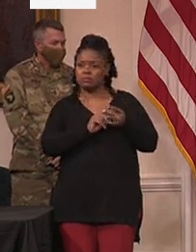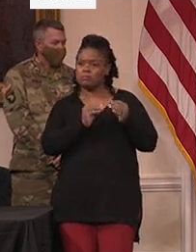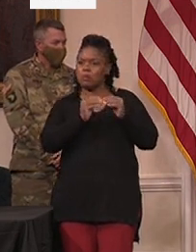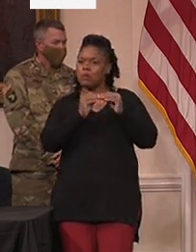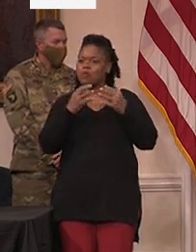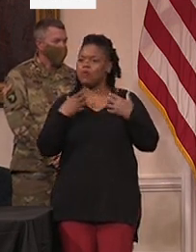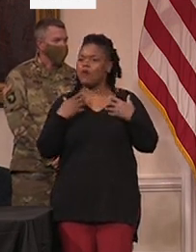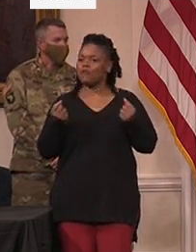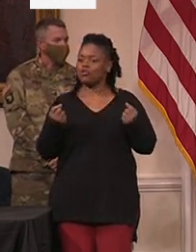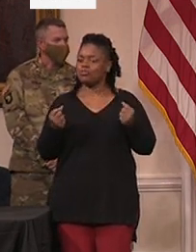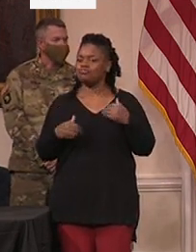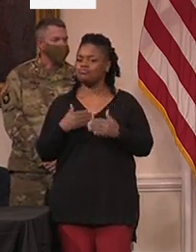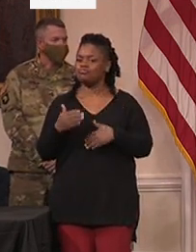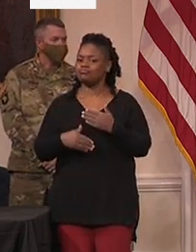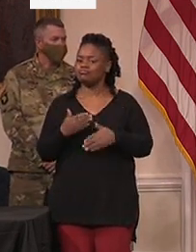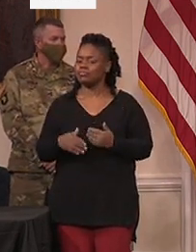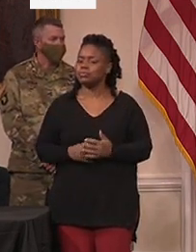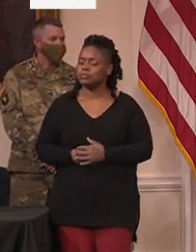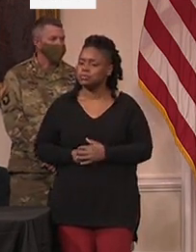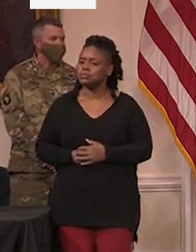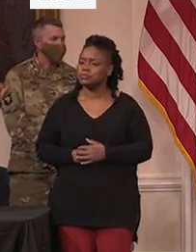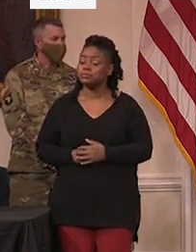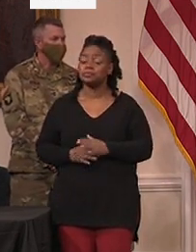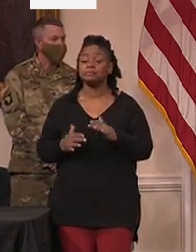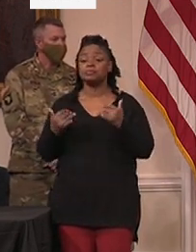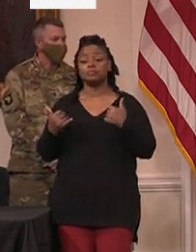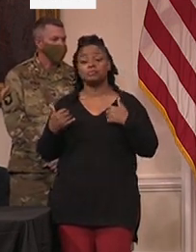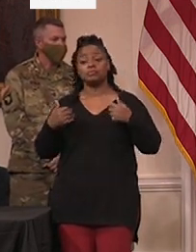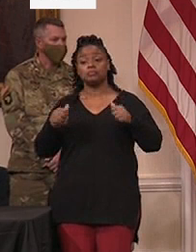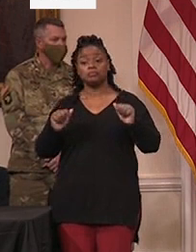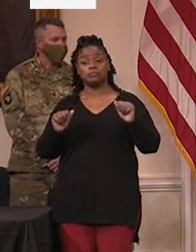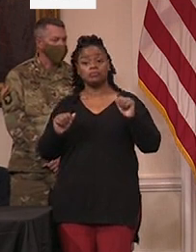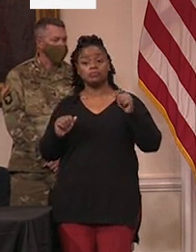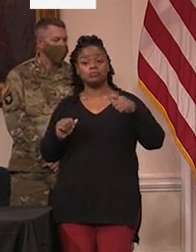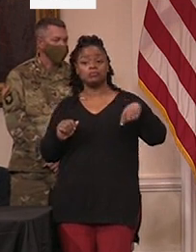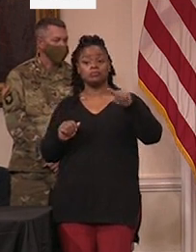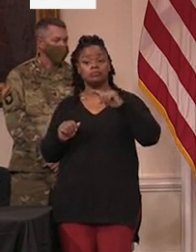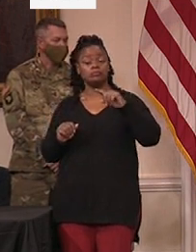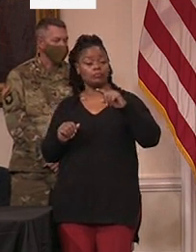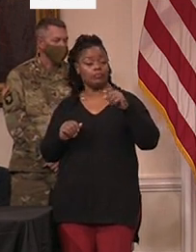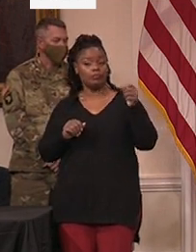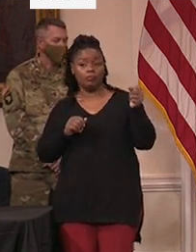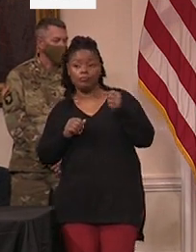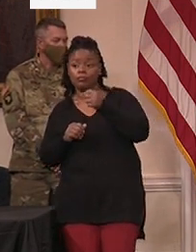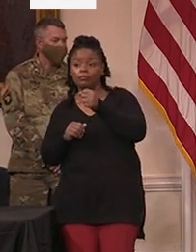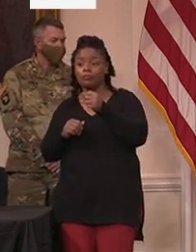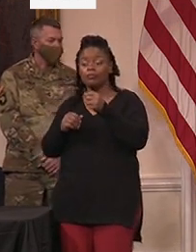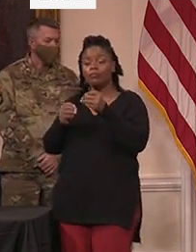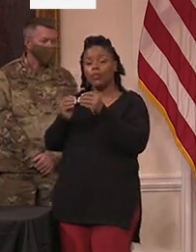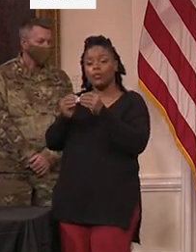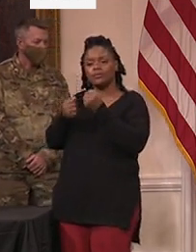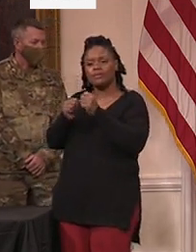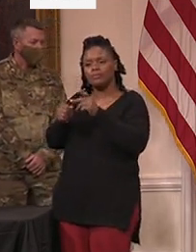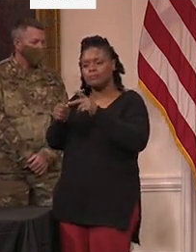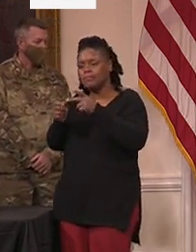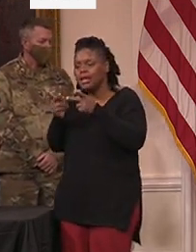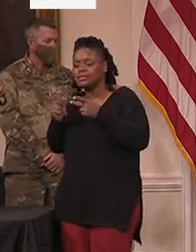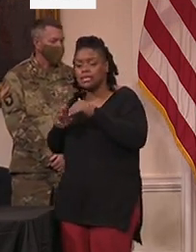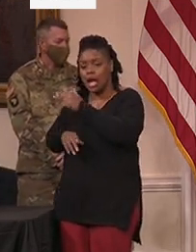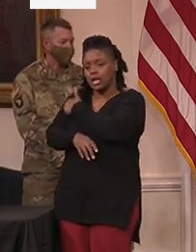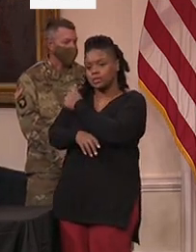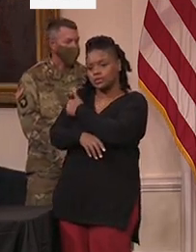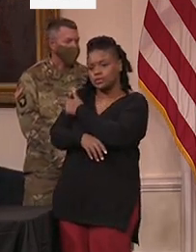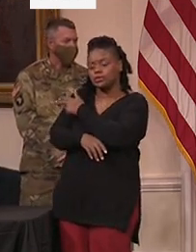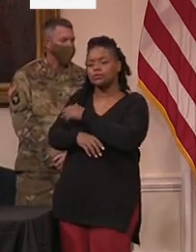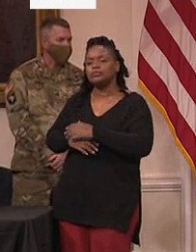to utilize the alternate care sites we opened in the spring. Our critical care coordination center still continuing